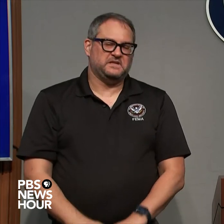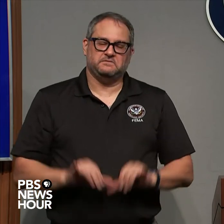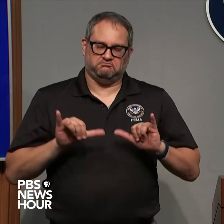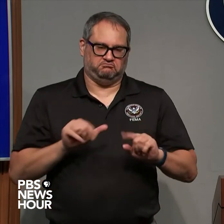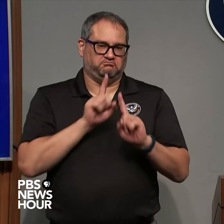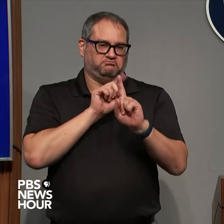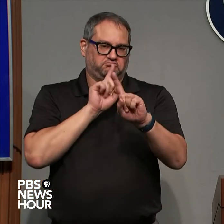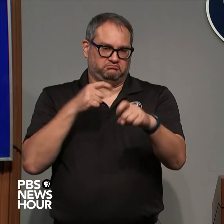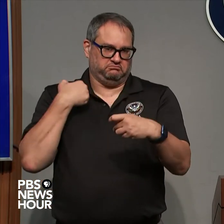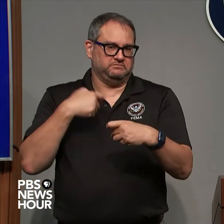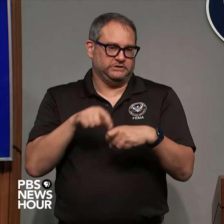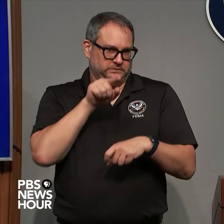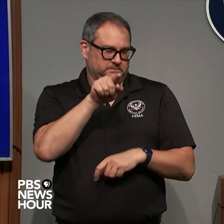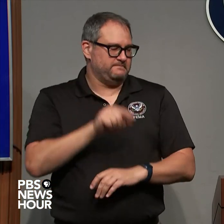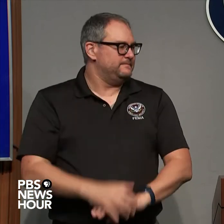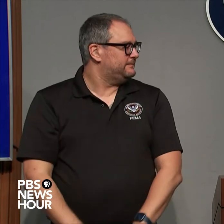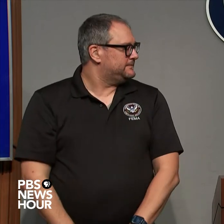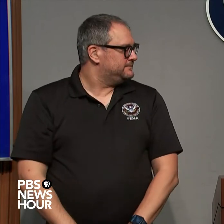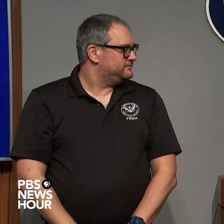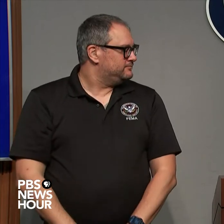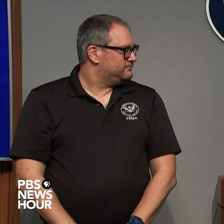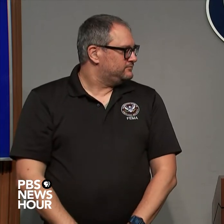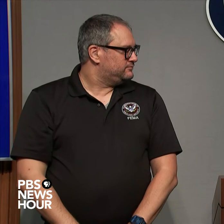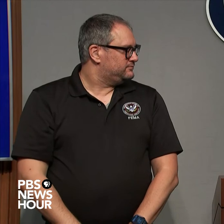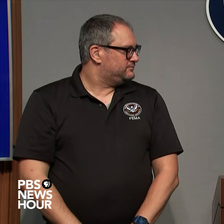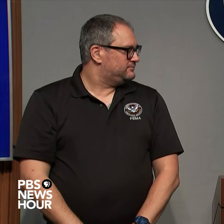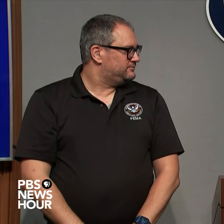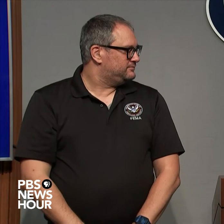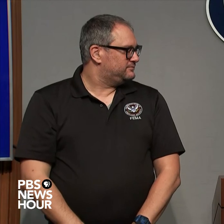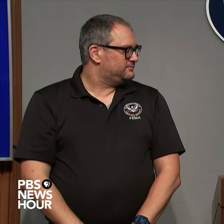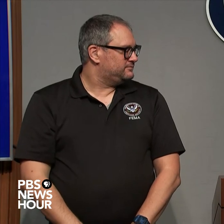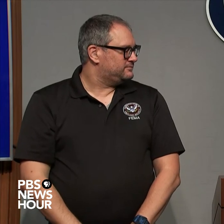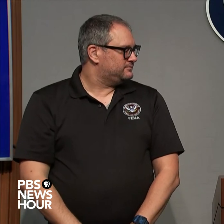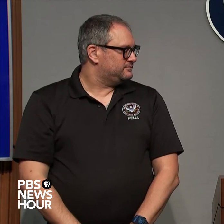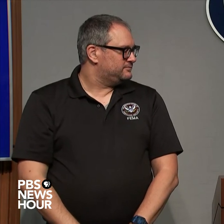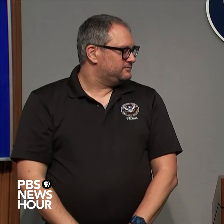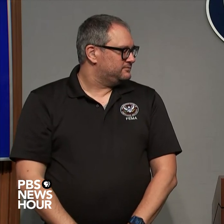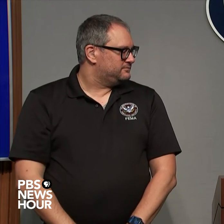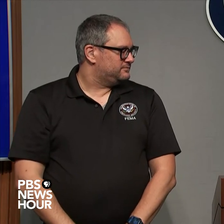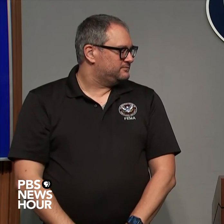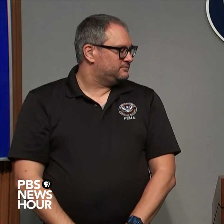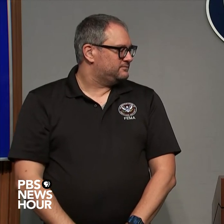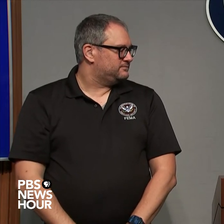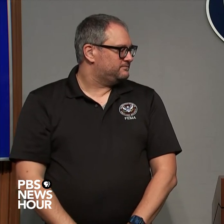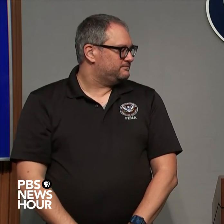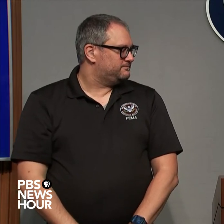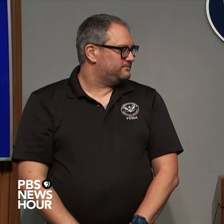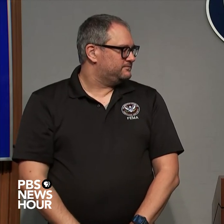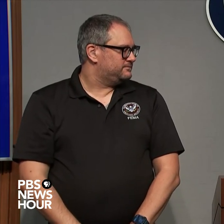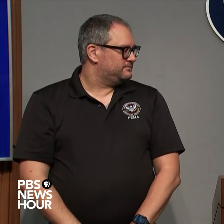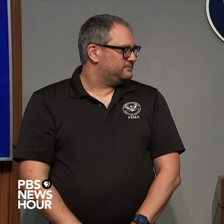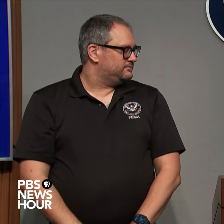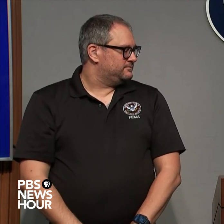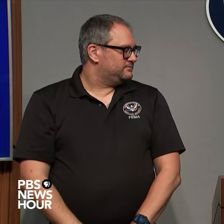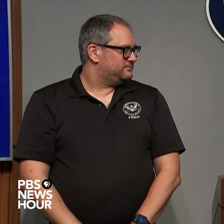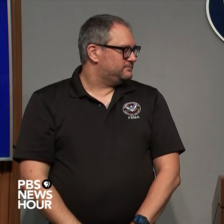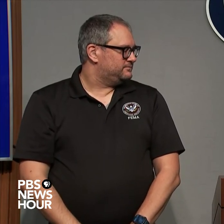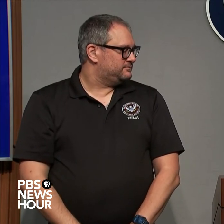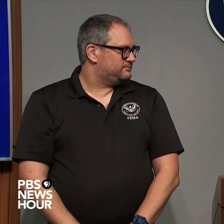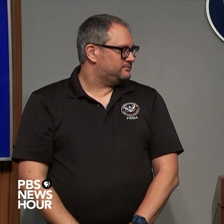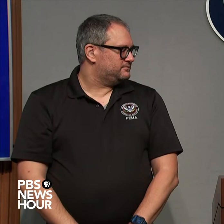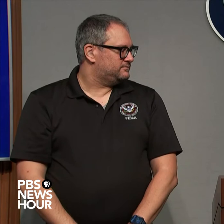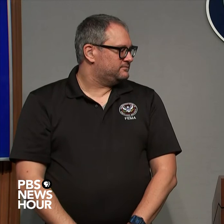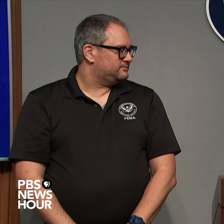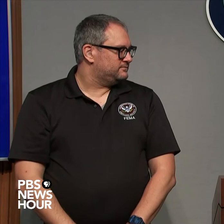moment the recommendation is that you stay in your casa como dijo la ministra Dora una de las cosas que nos preocupa mucho para nosotros es el agua el agua está